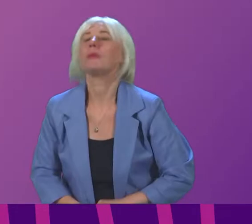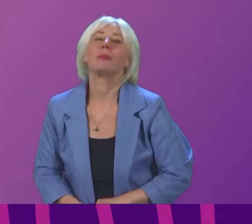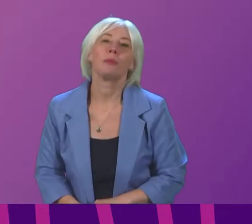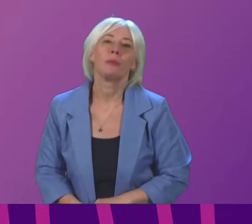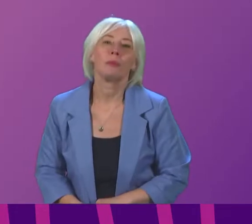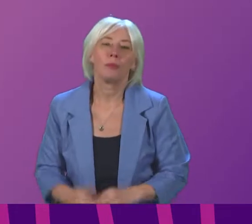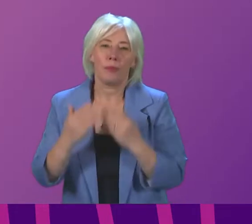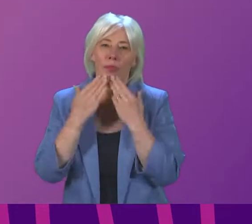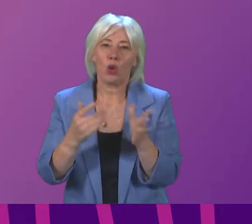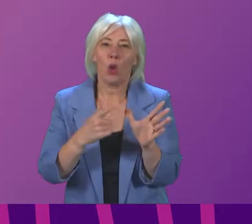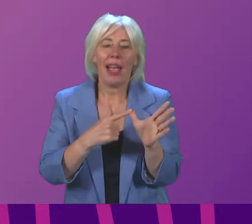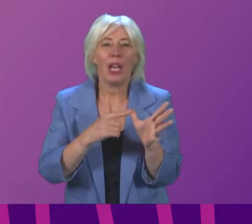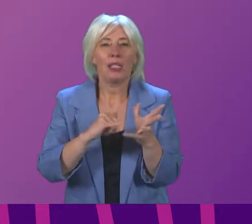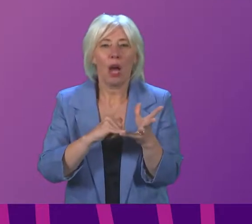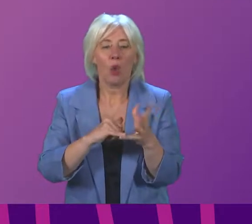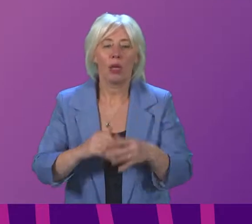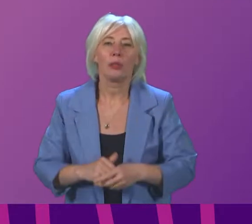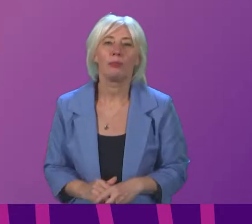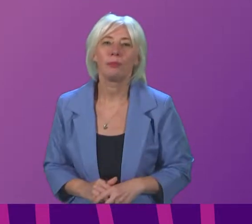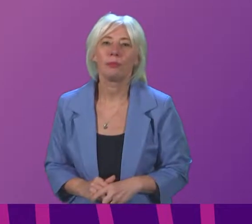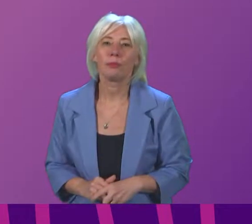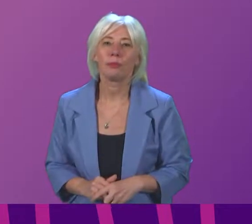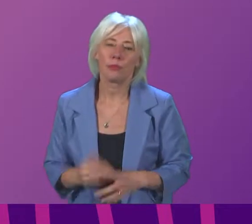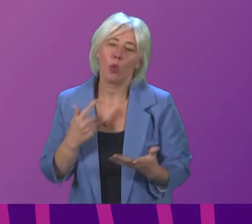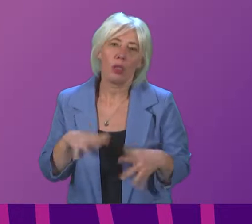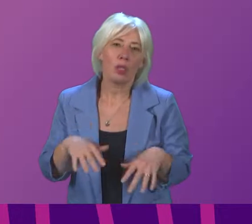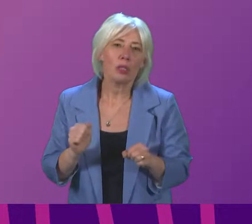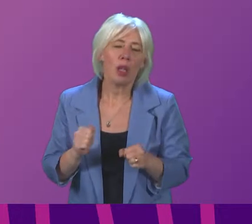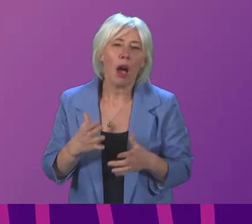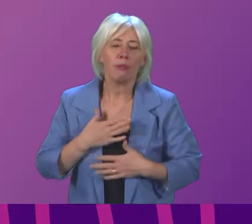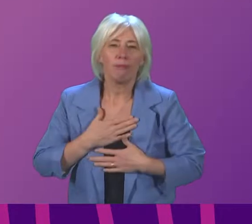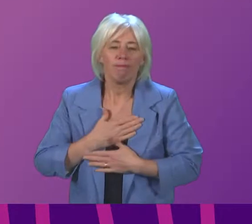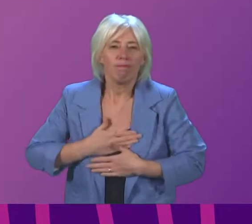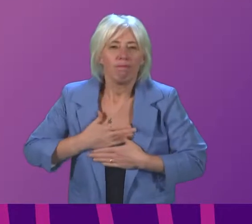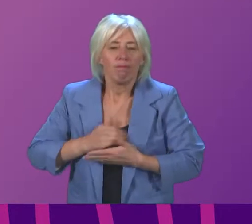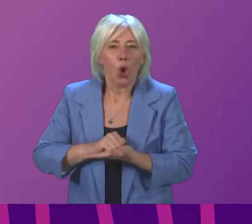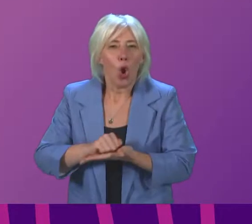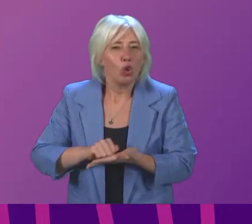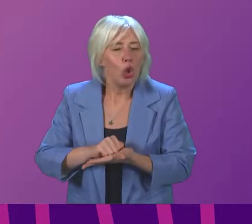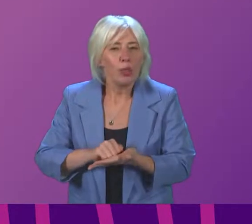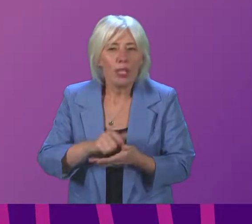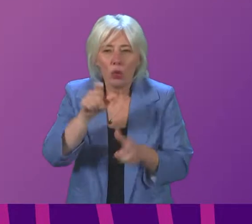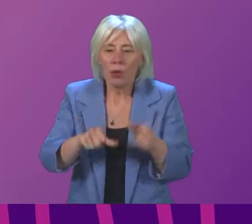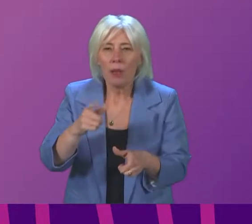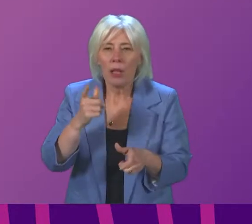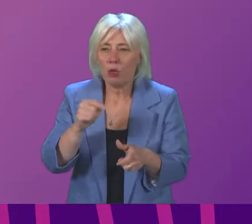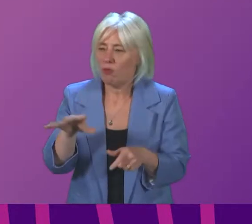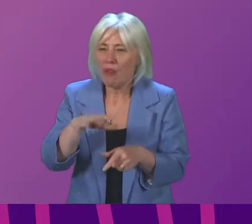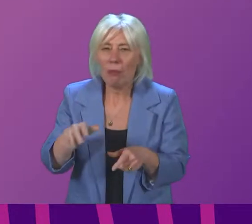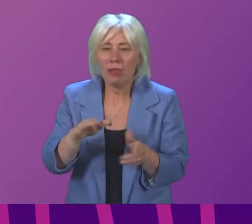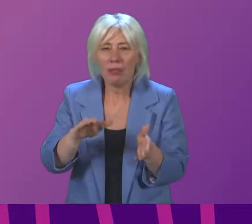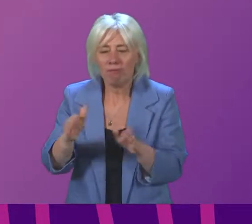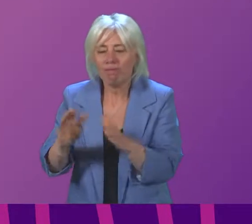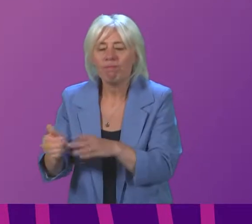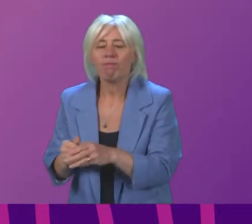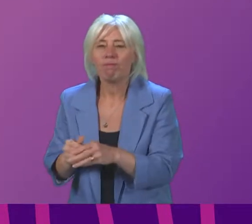Thank you. call Anna Sarwar. Thank you, Chairing Officer. I want to start by sending my condolences to all those that have lost a loved one. The rapid spread